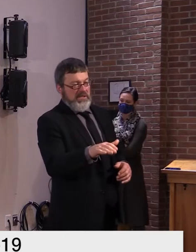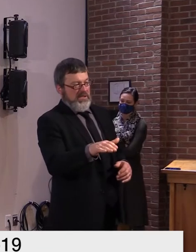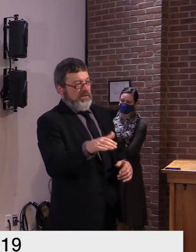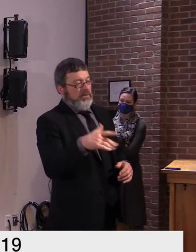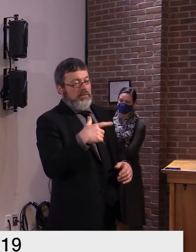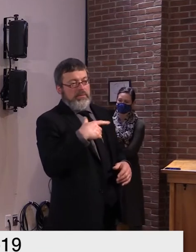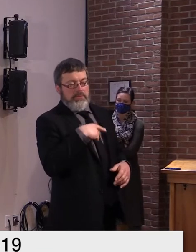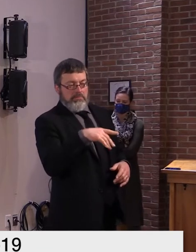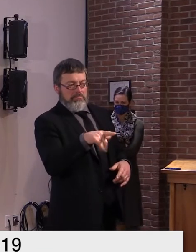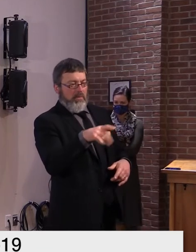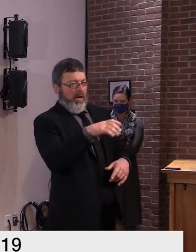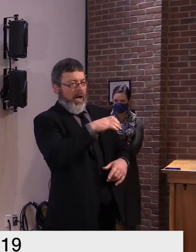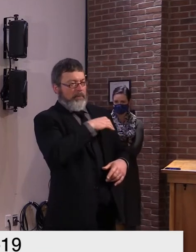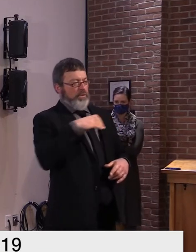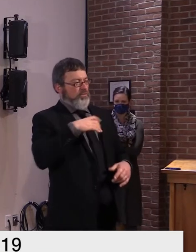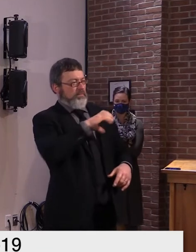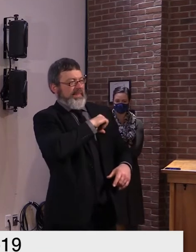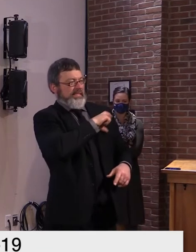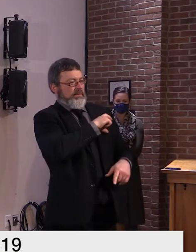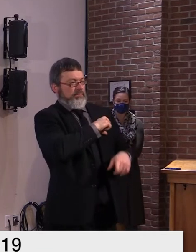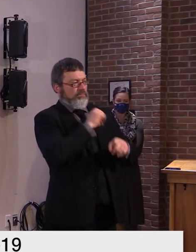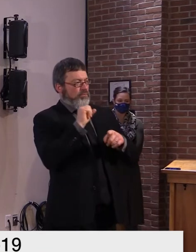some some details